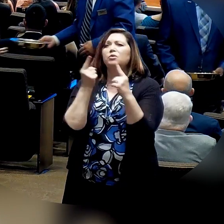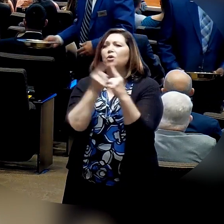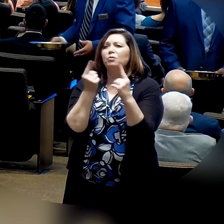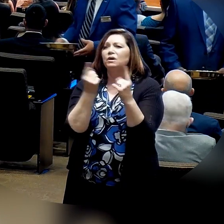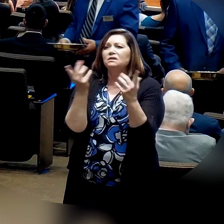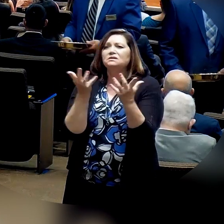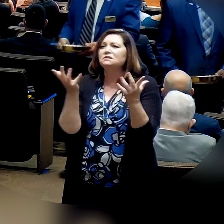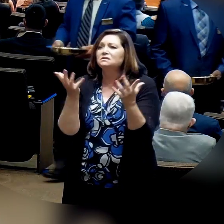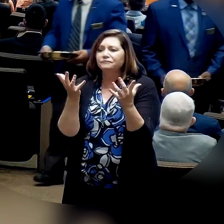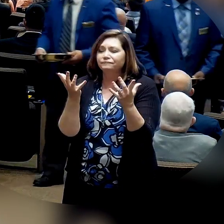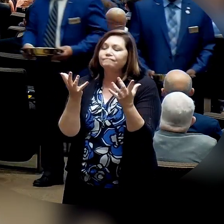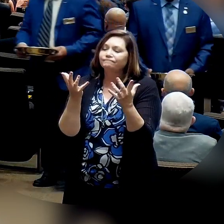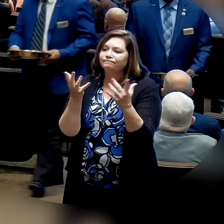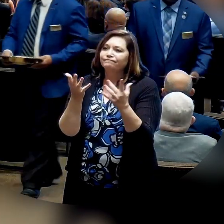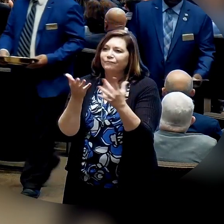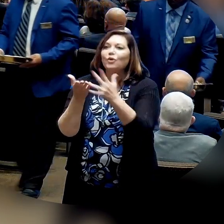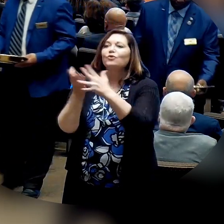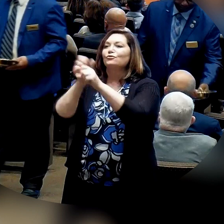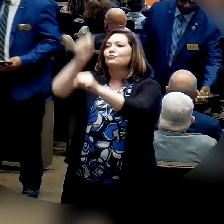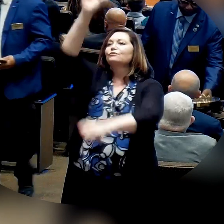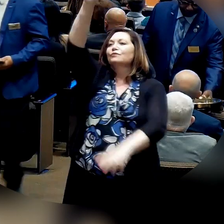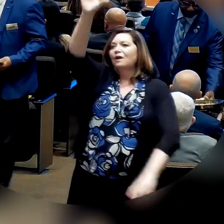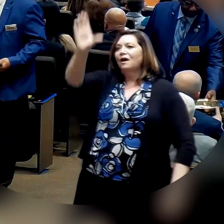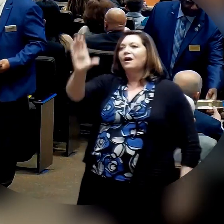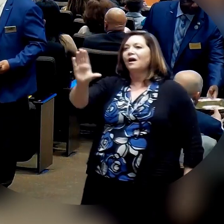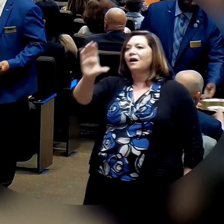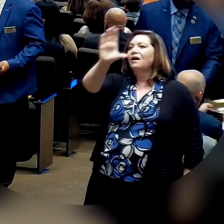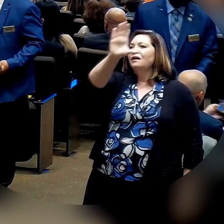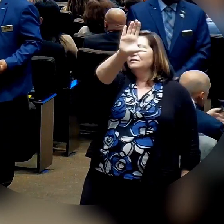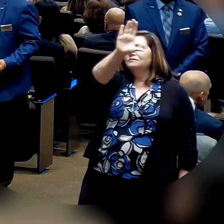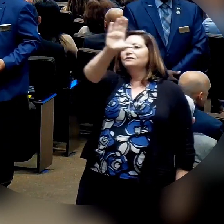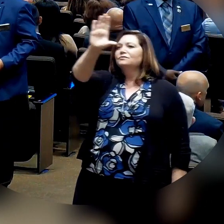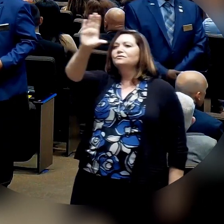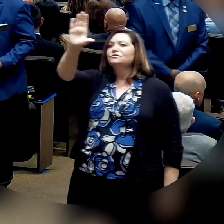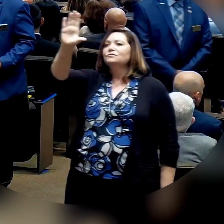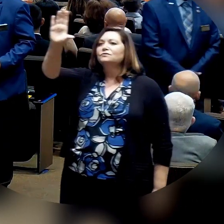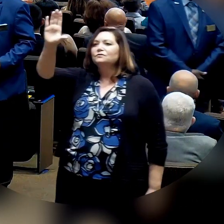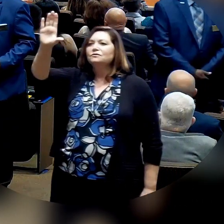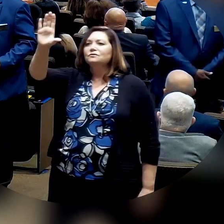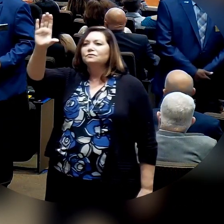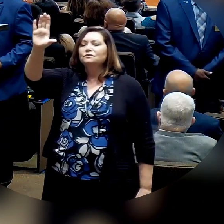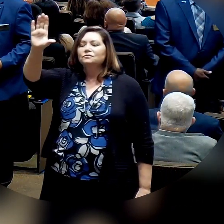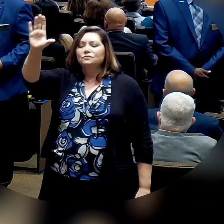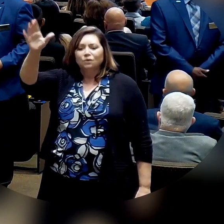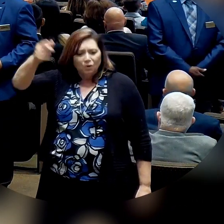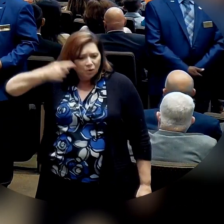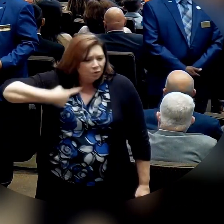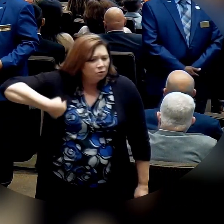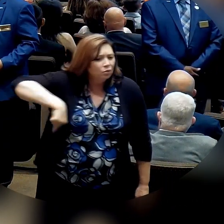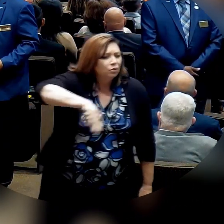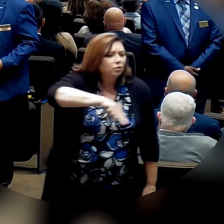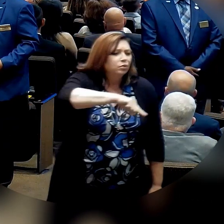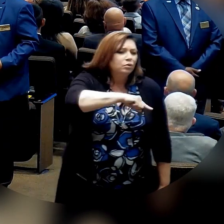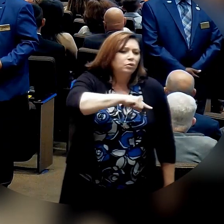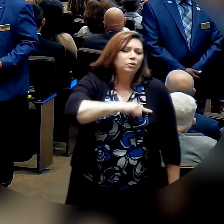All we need is the power of God to fall fresh once more,